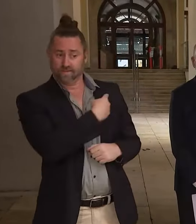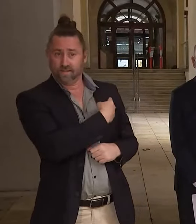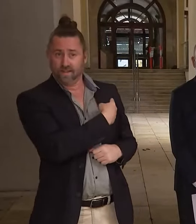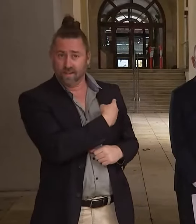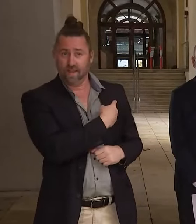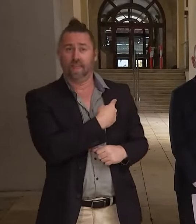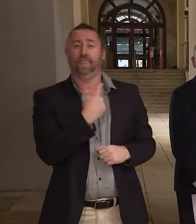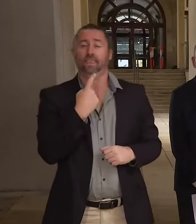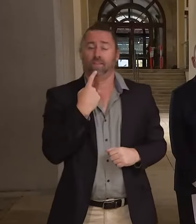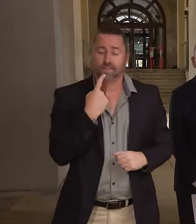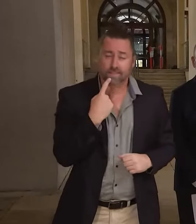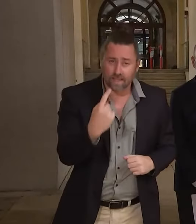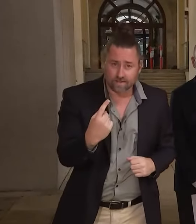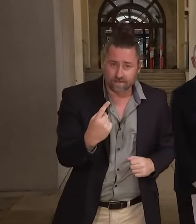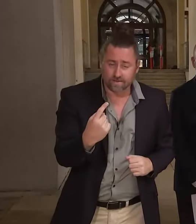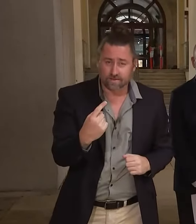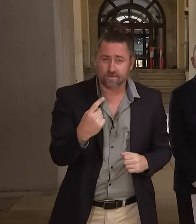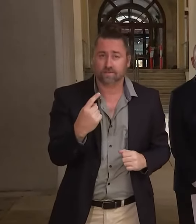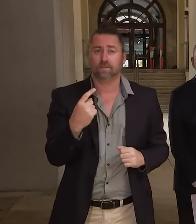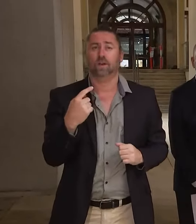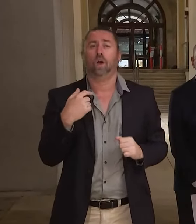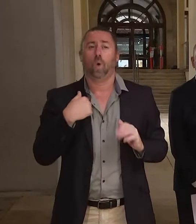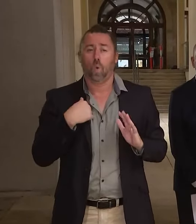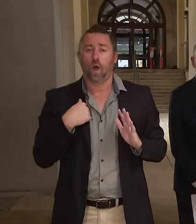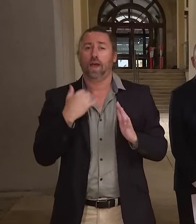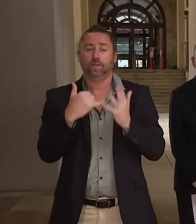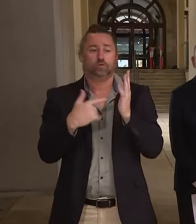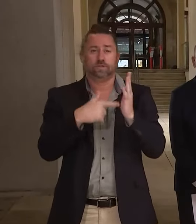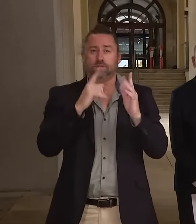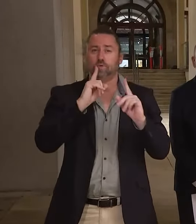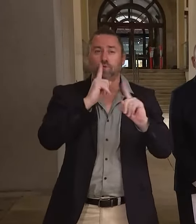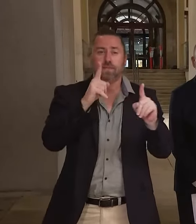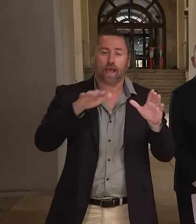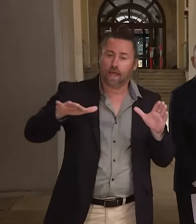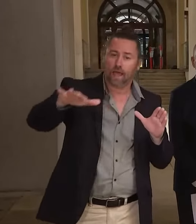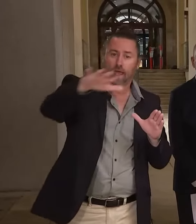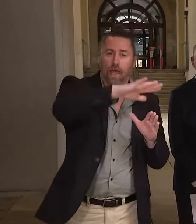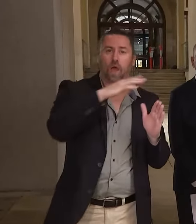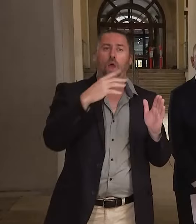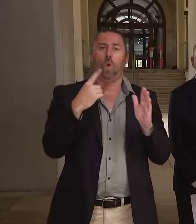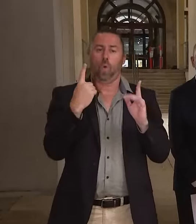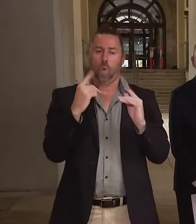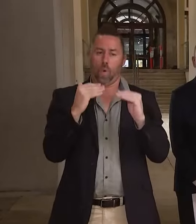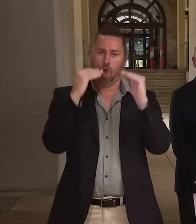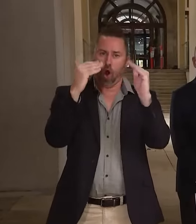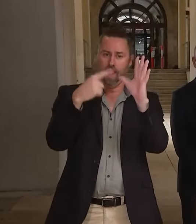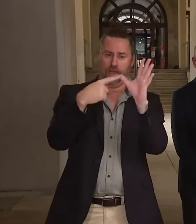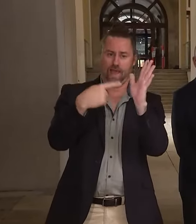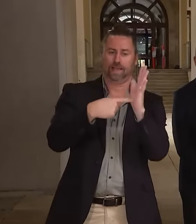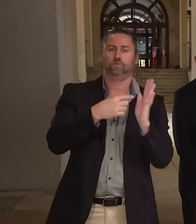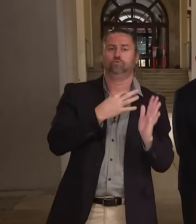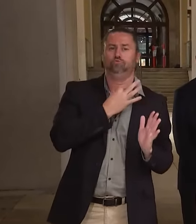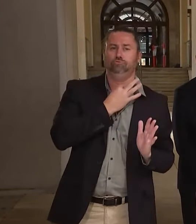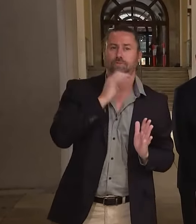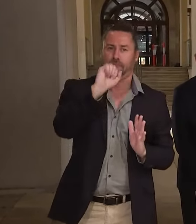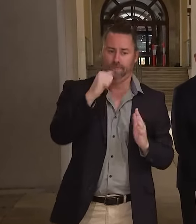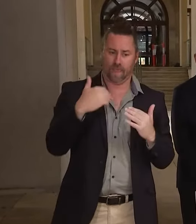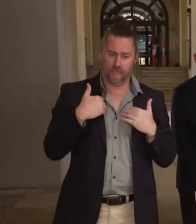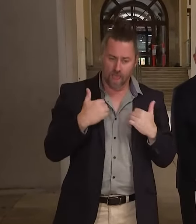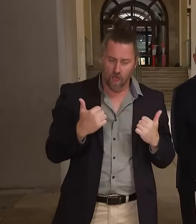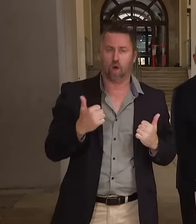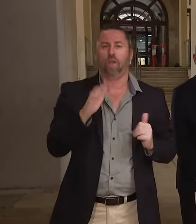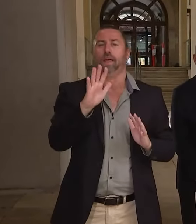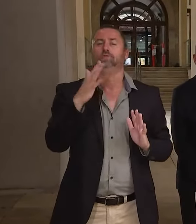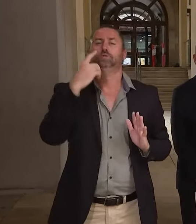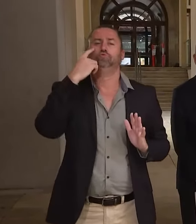that we particularly are sending a message to those most vulnerable in the community, that they may want to look at